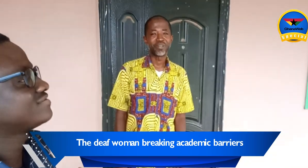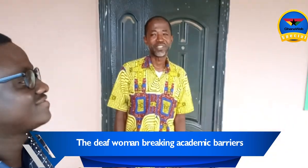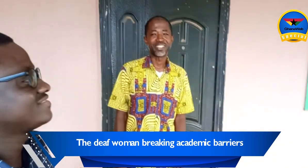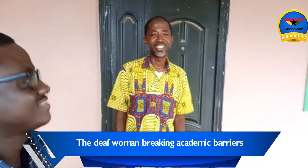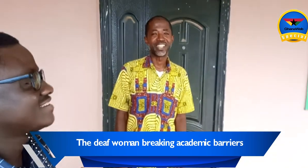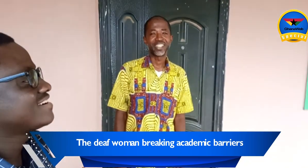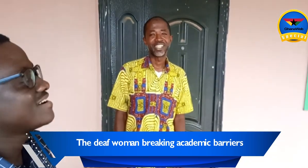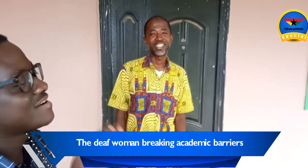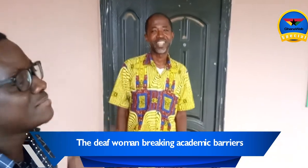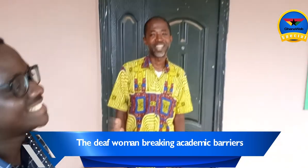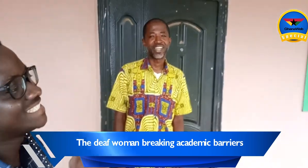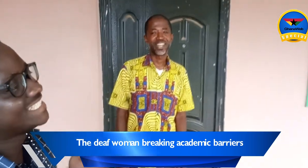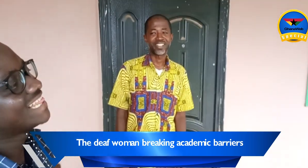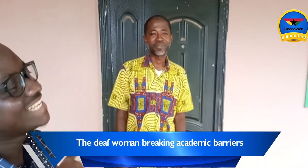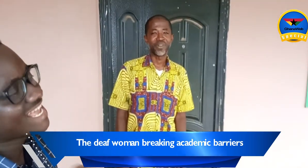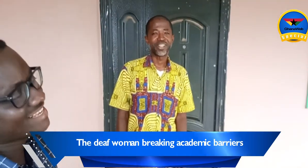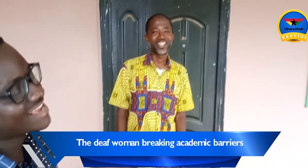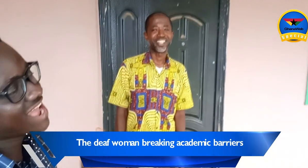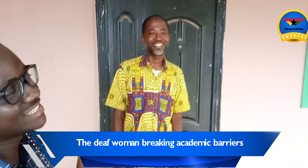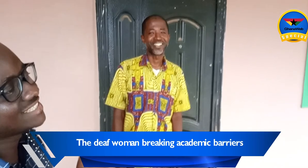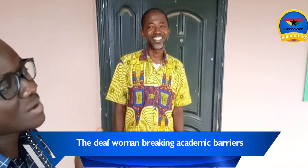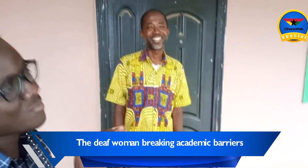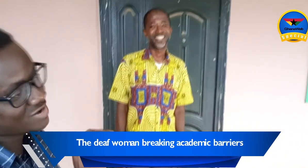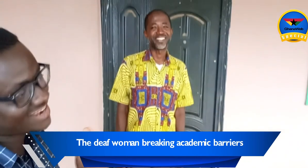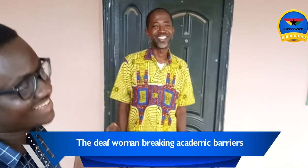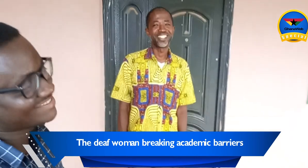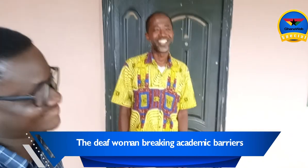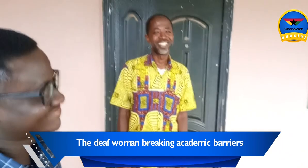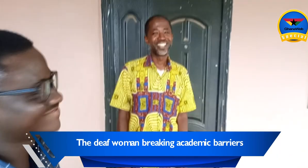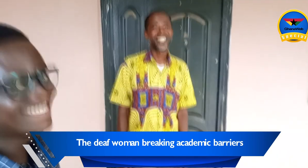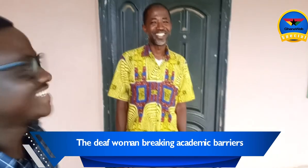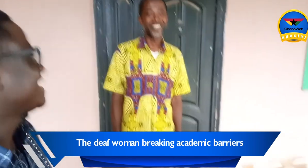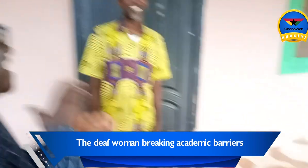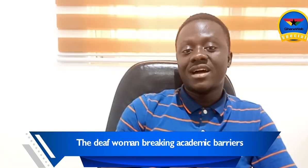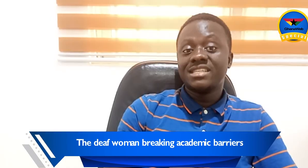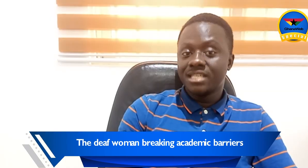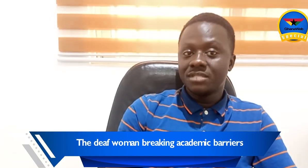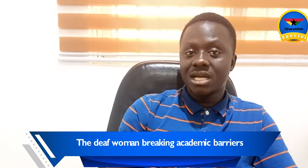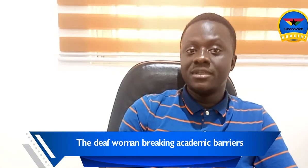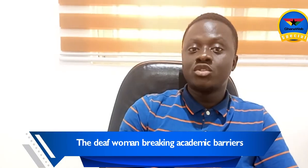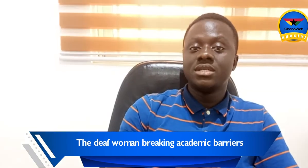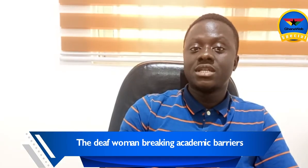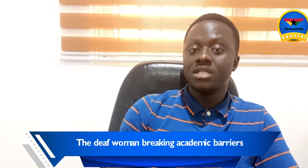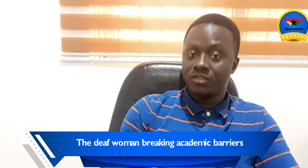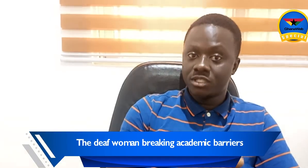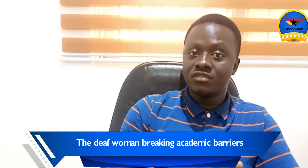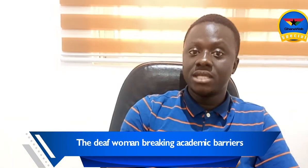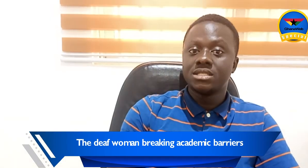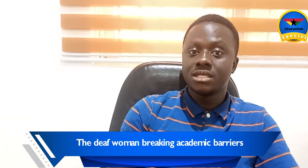At the start, when we began, you know, I was at the same time a student at the University of Minds and Technology, the same